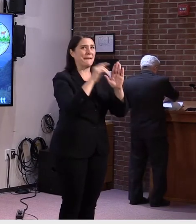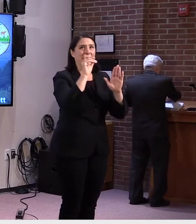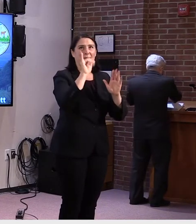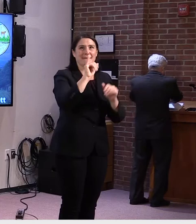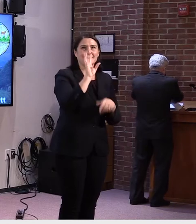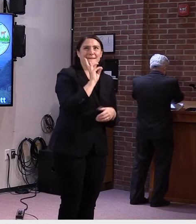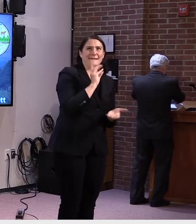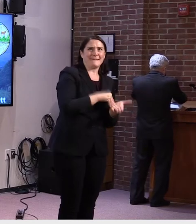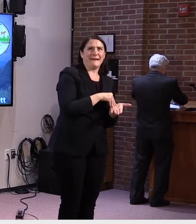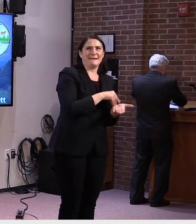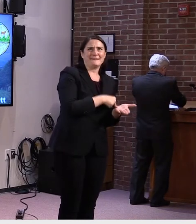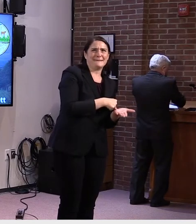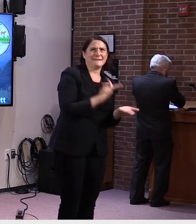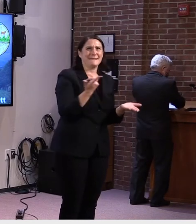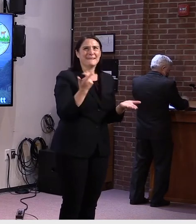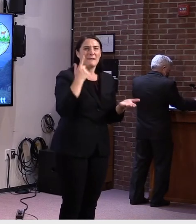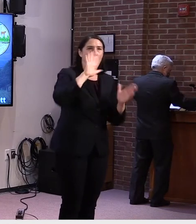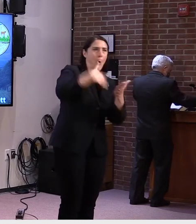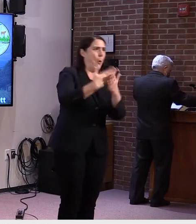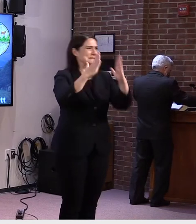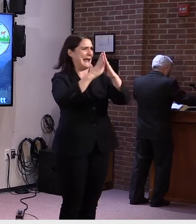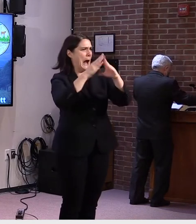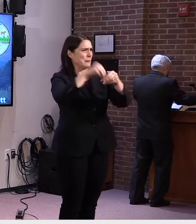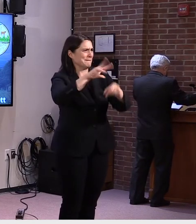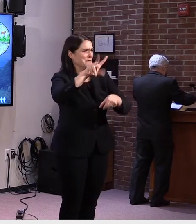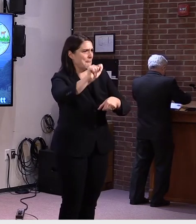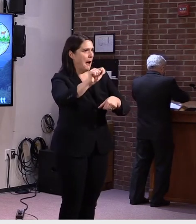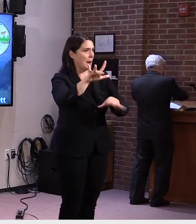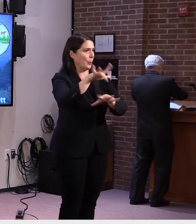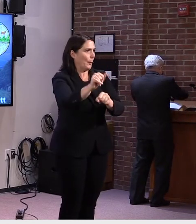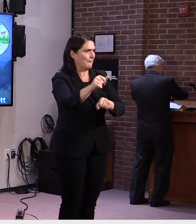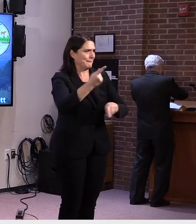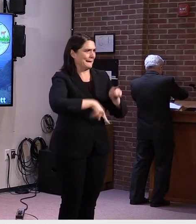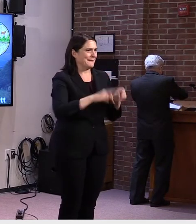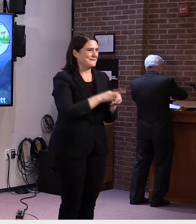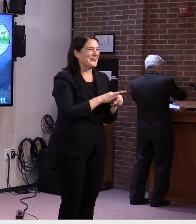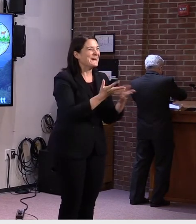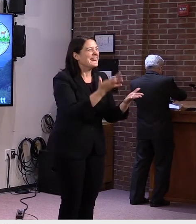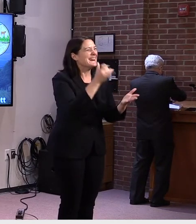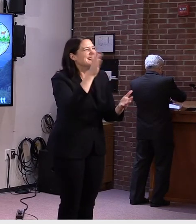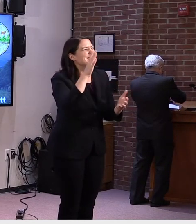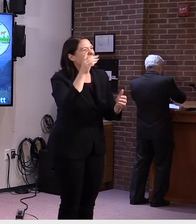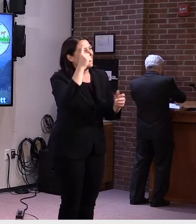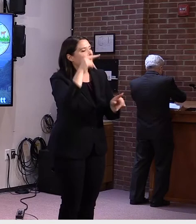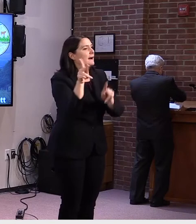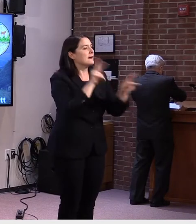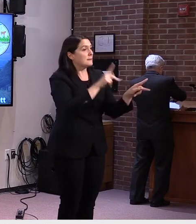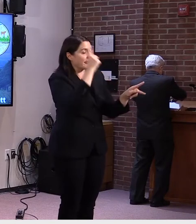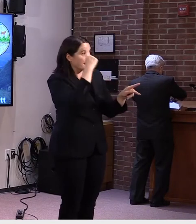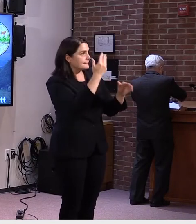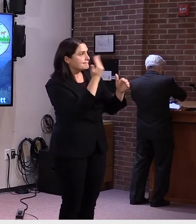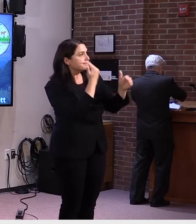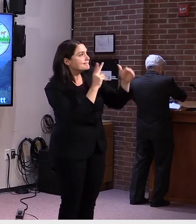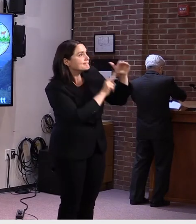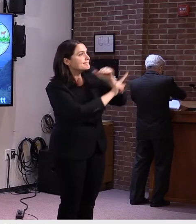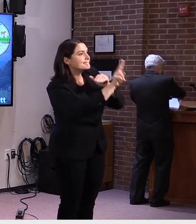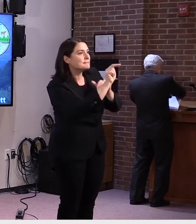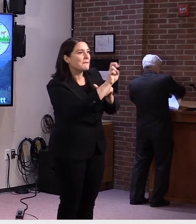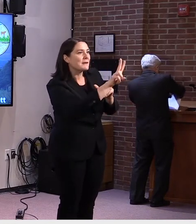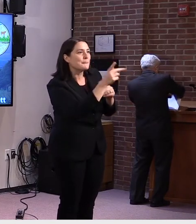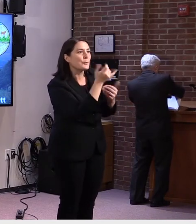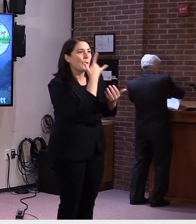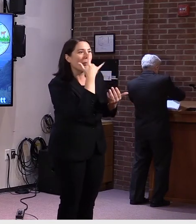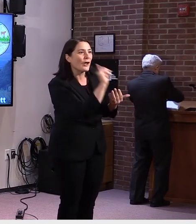amount of people that were knocked out of the races. How do you feel about that going into the November elections? Well, obviously it's a, a